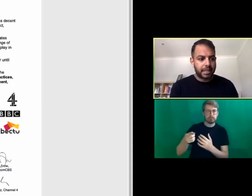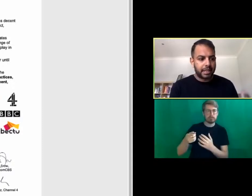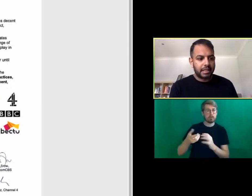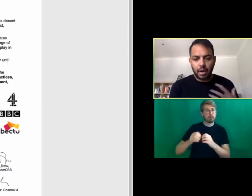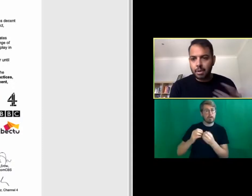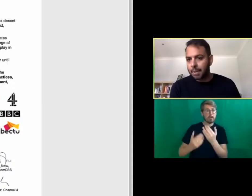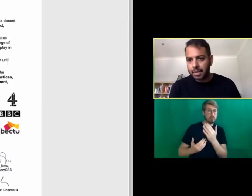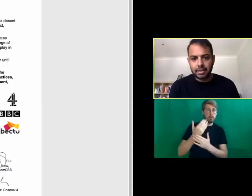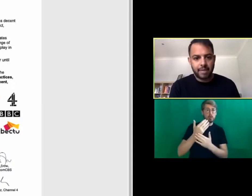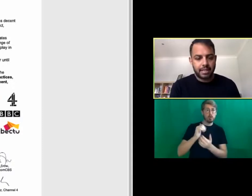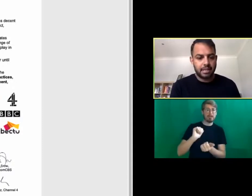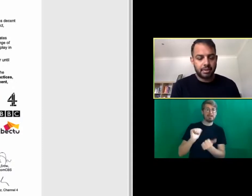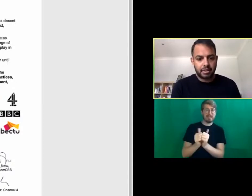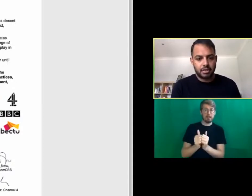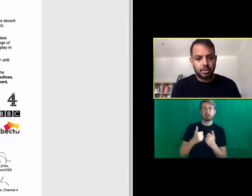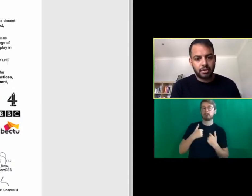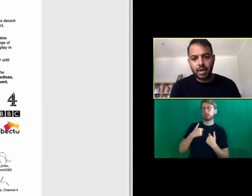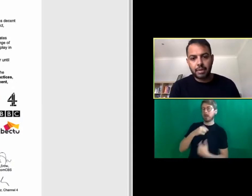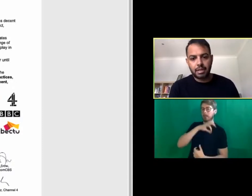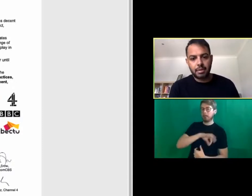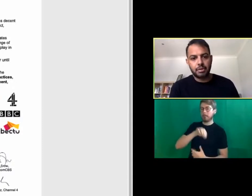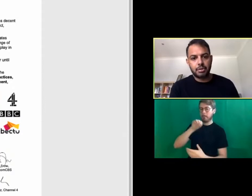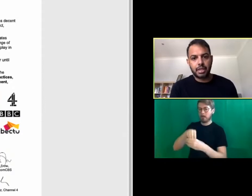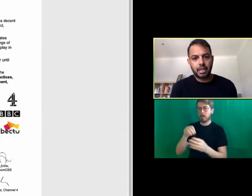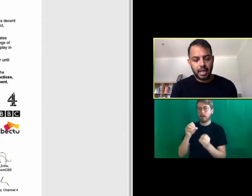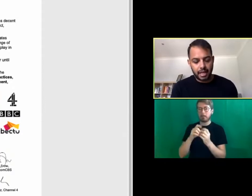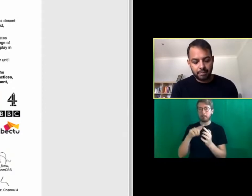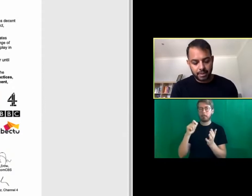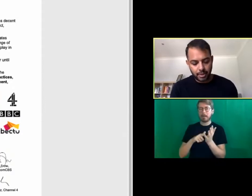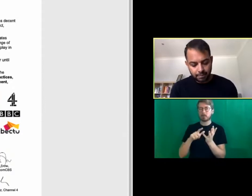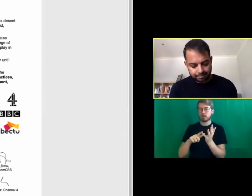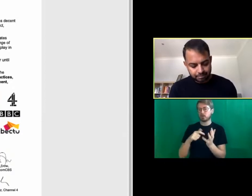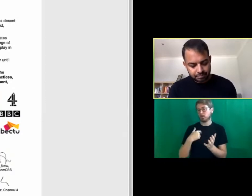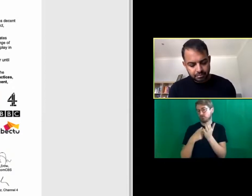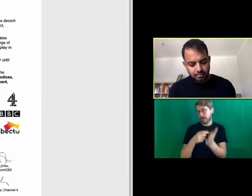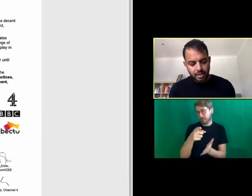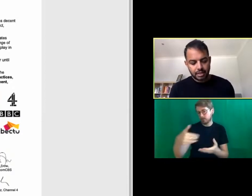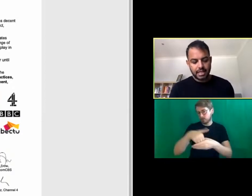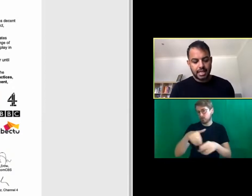as well but you know I'm a member of BEC2 and I strongly recommend other people join as well.